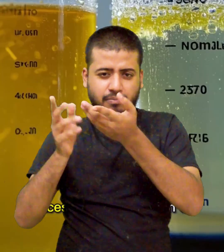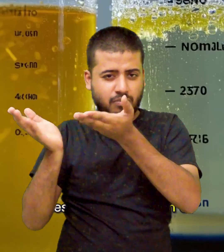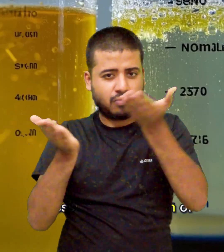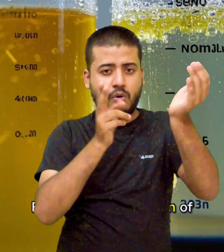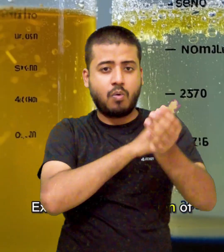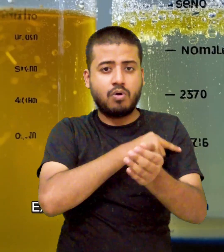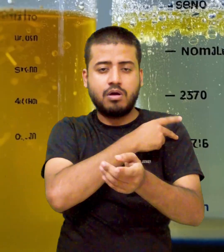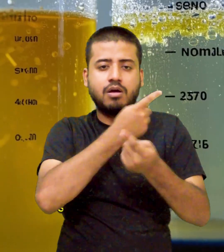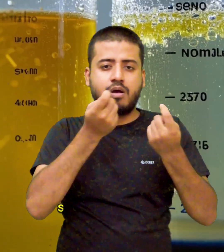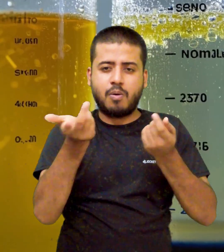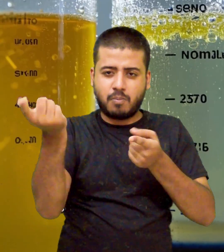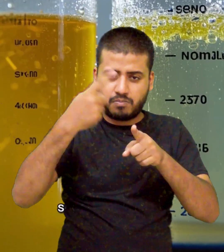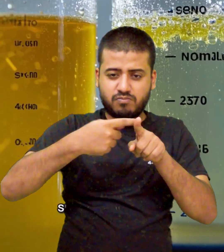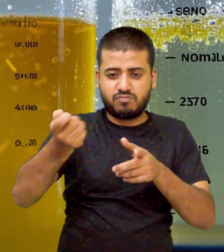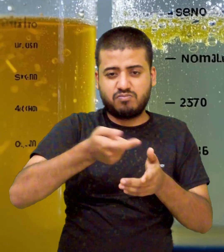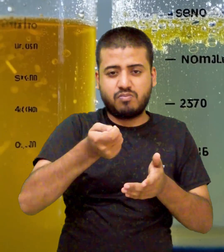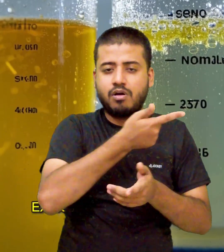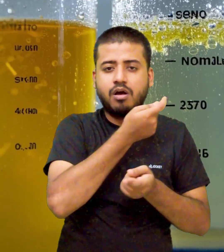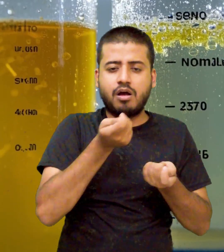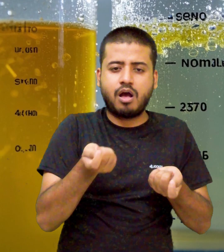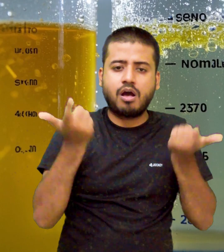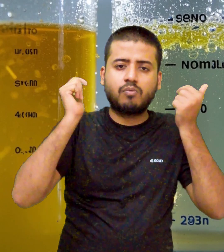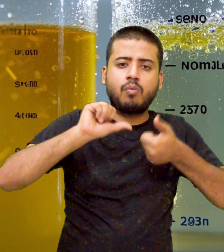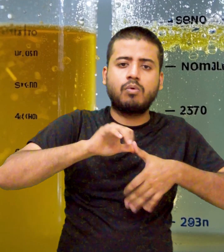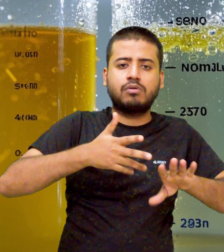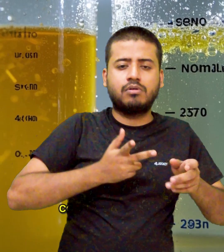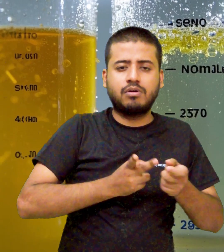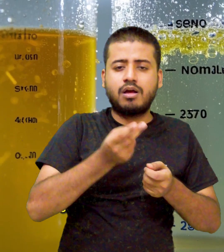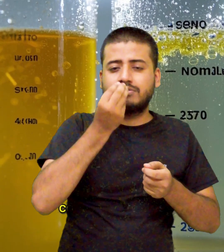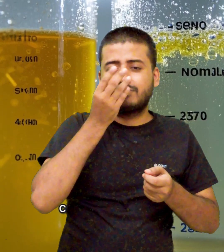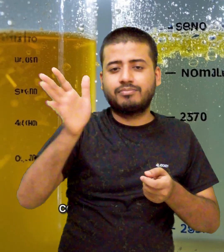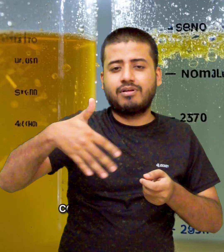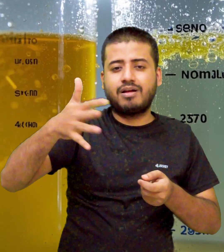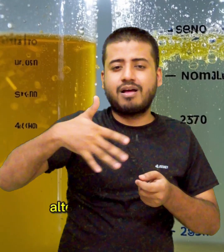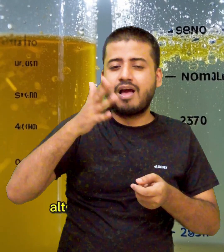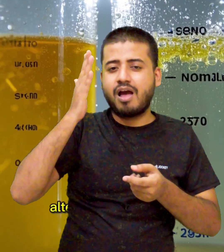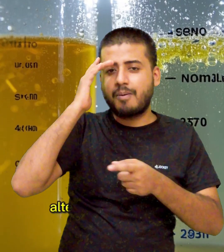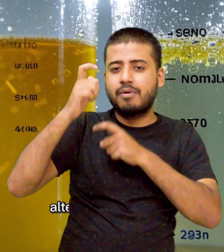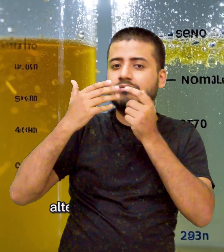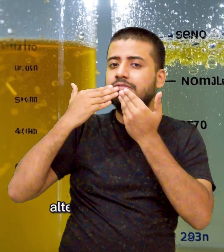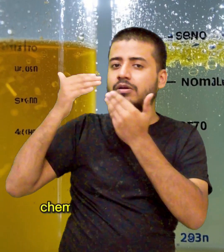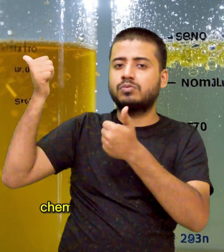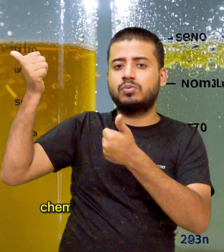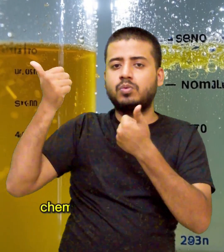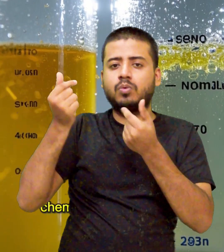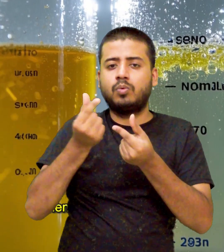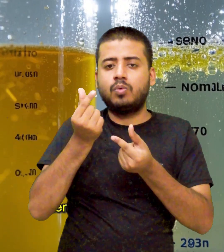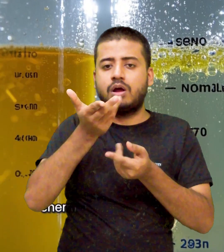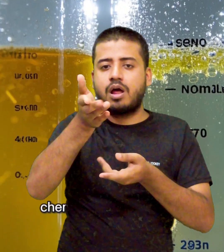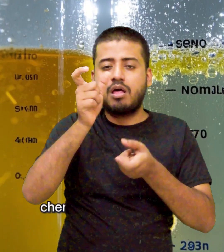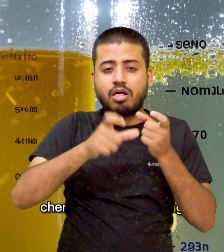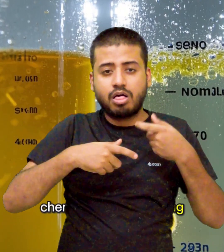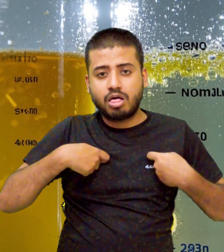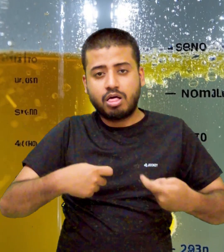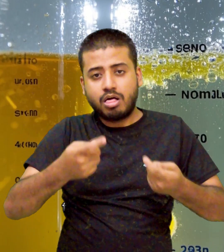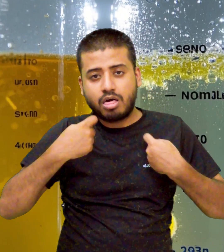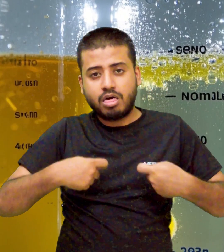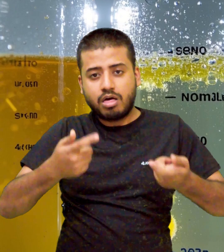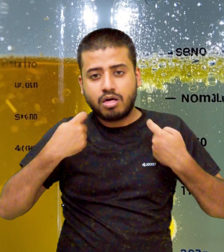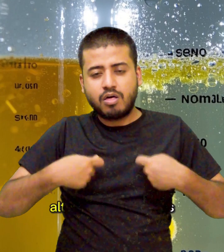of associated health problems. Studies have shown that people who drink sugar-sweetened beverages consistently gain more weight. Type